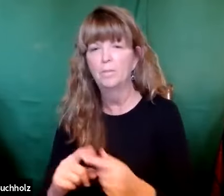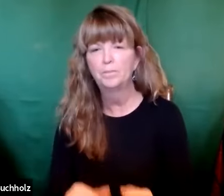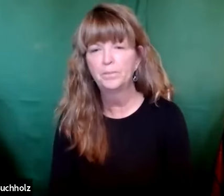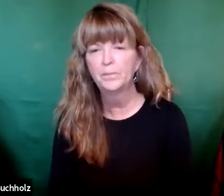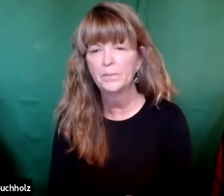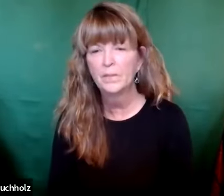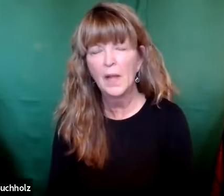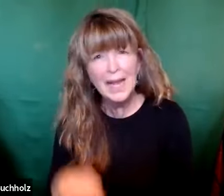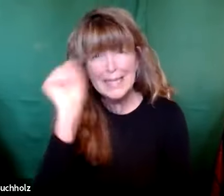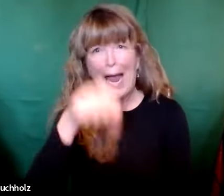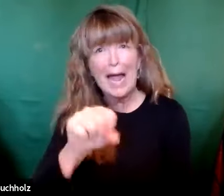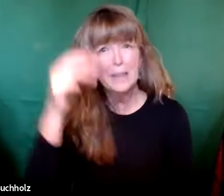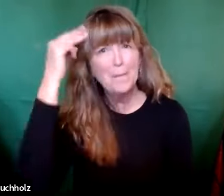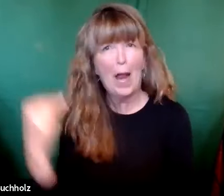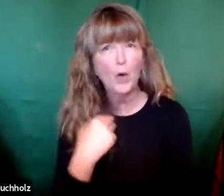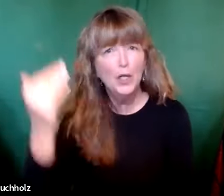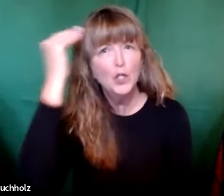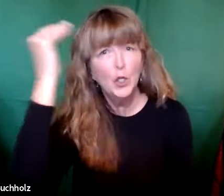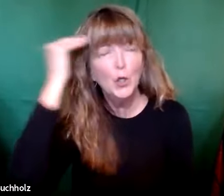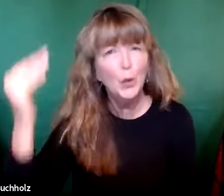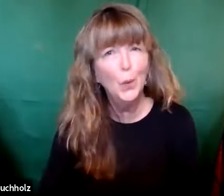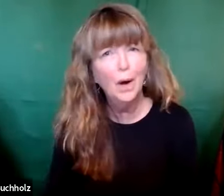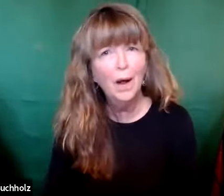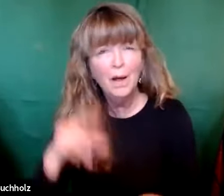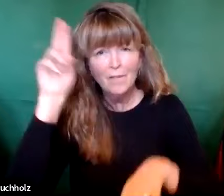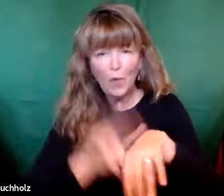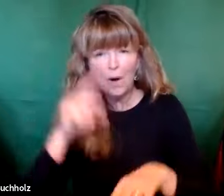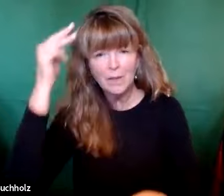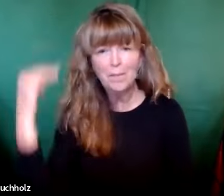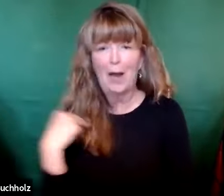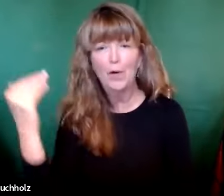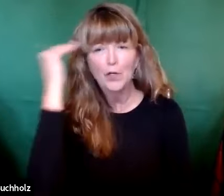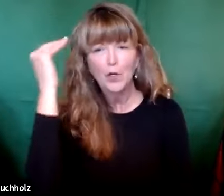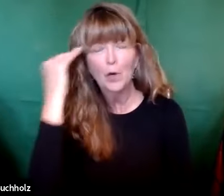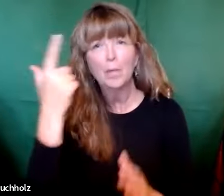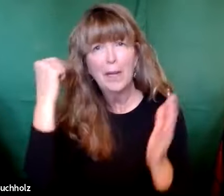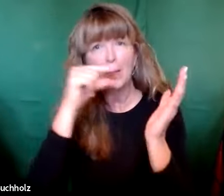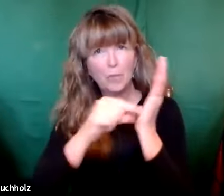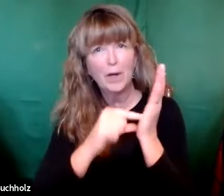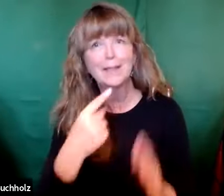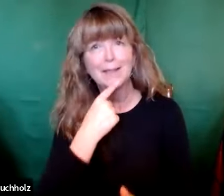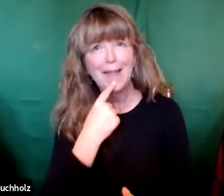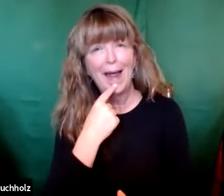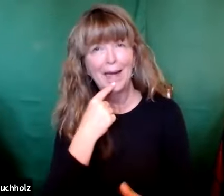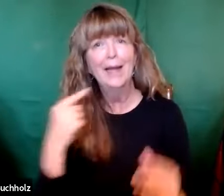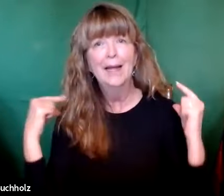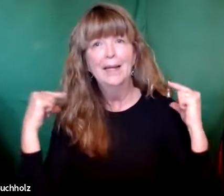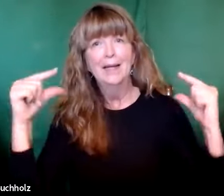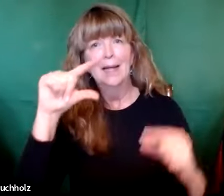So the person, I don't know who it was, told my friend, well, of course Mary knew, because the